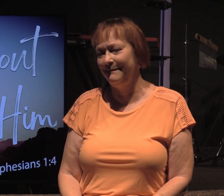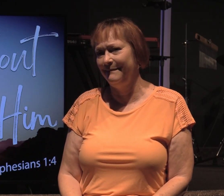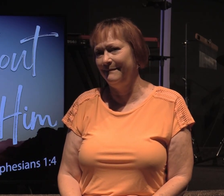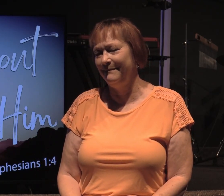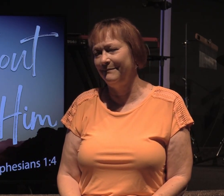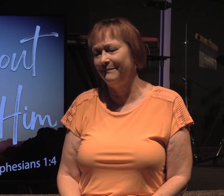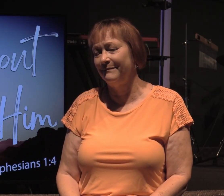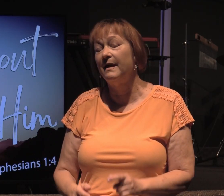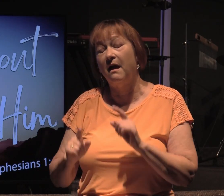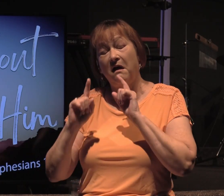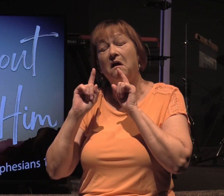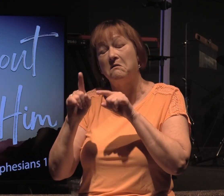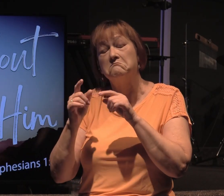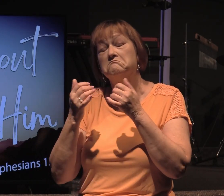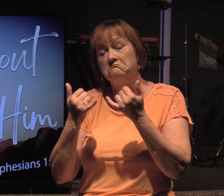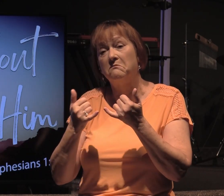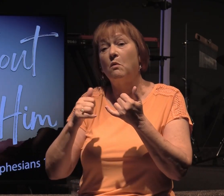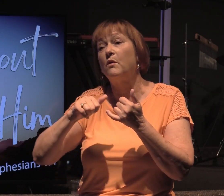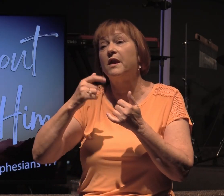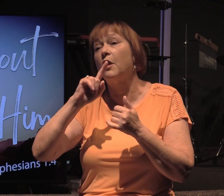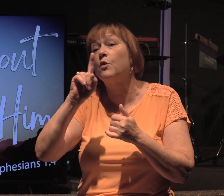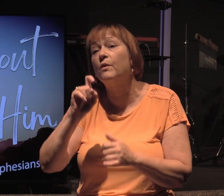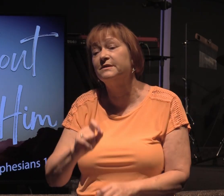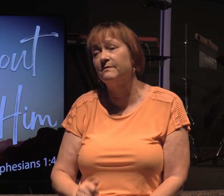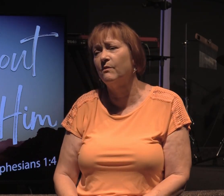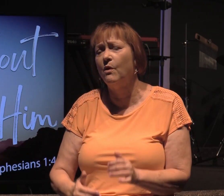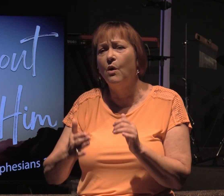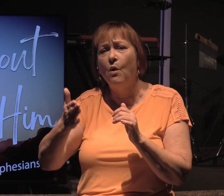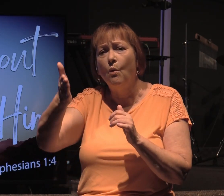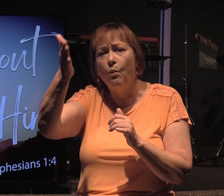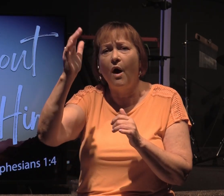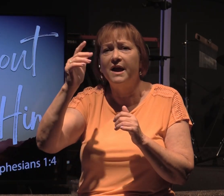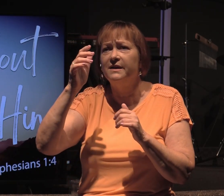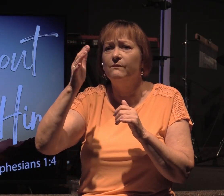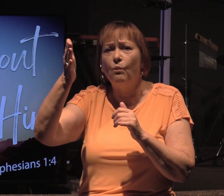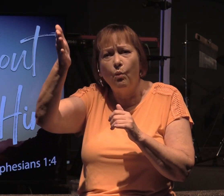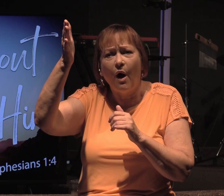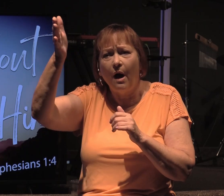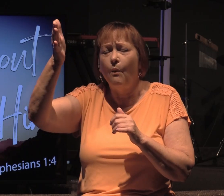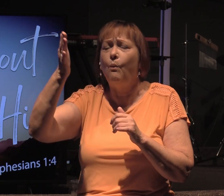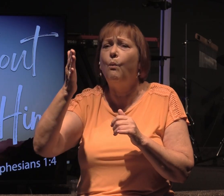I'm going to answer that with another question. Why did God choose Israel?